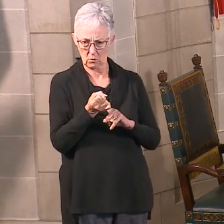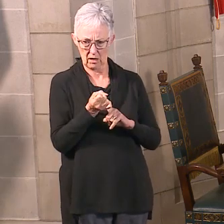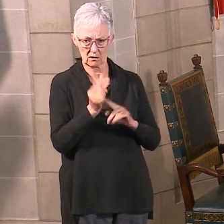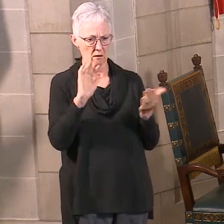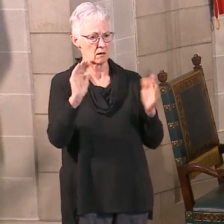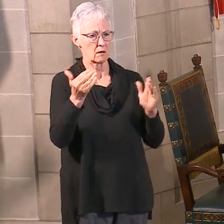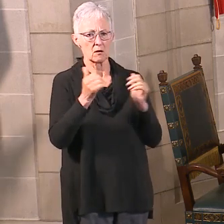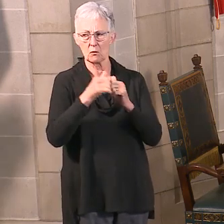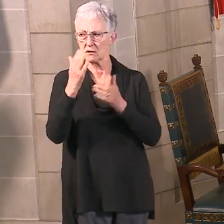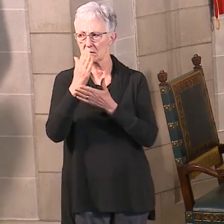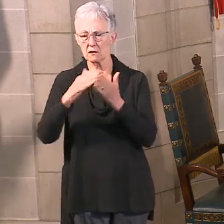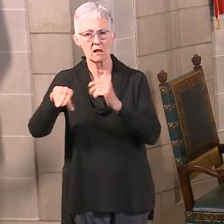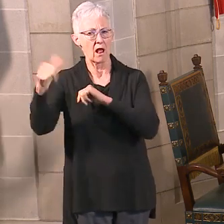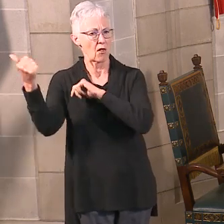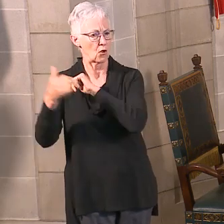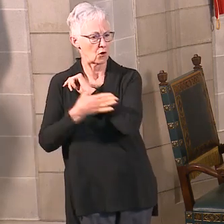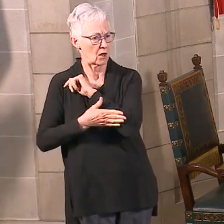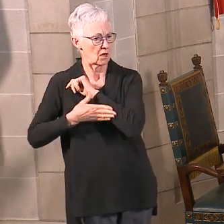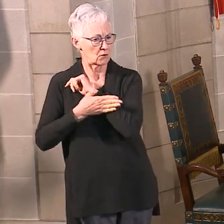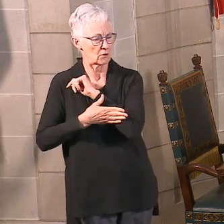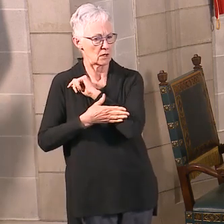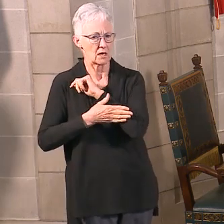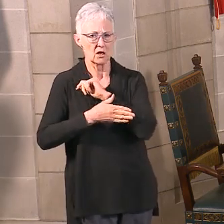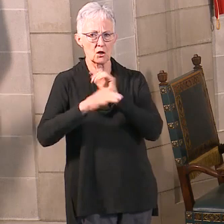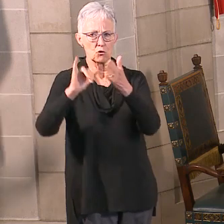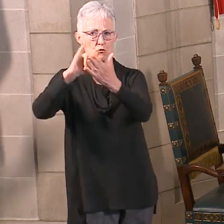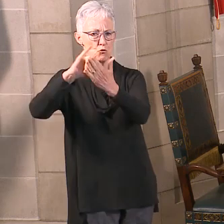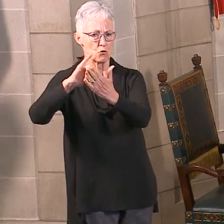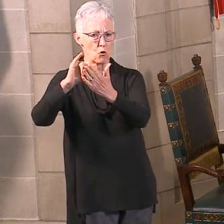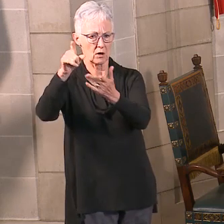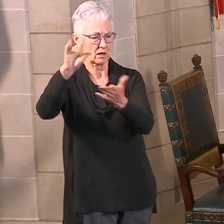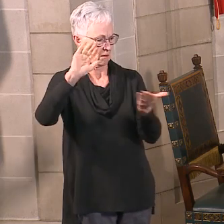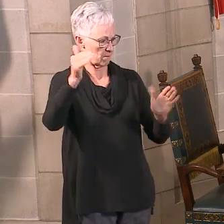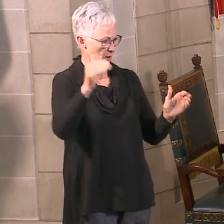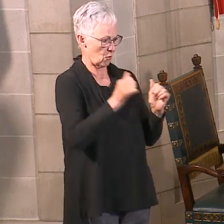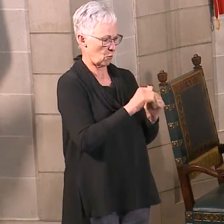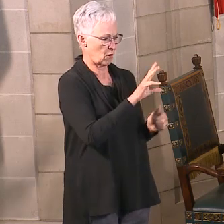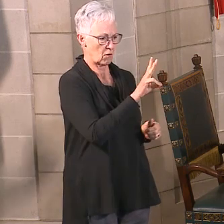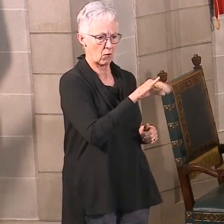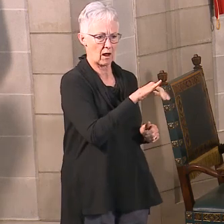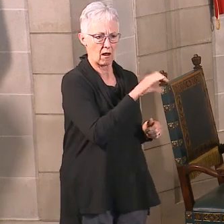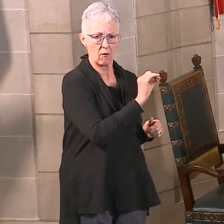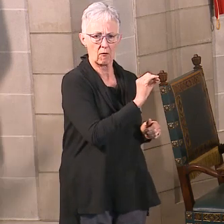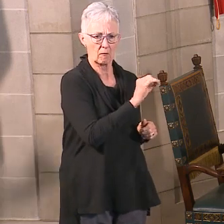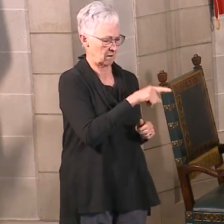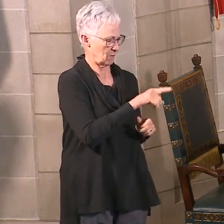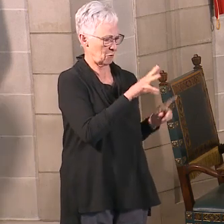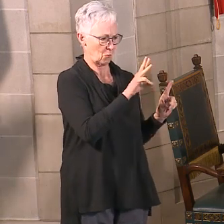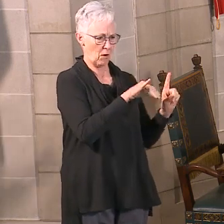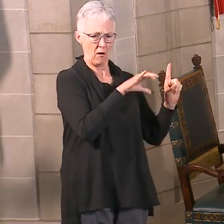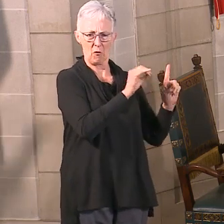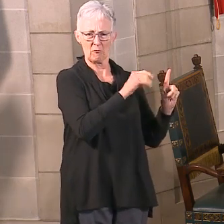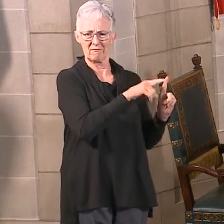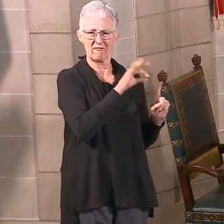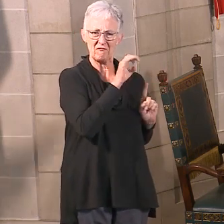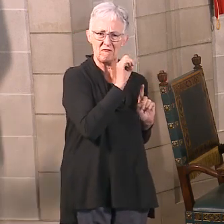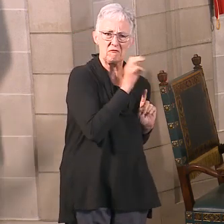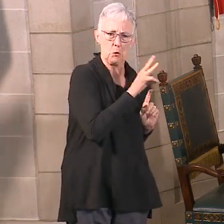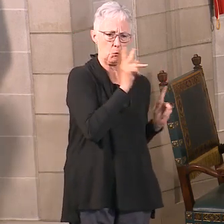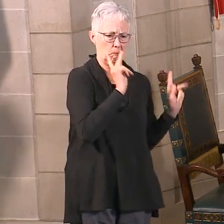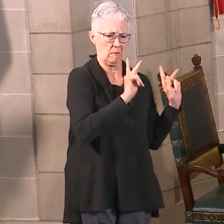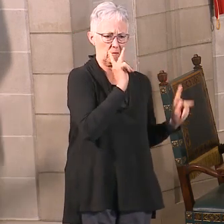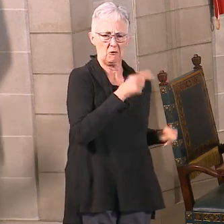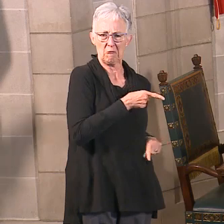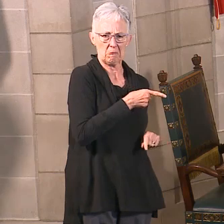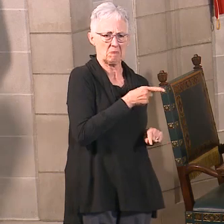them, just by themselves, or Wyoming that has very few, you've got a huge variety in the way that states have been impacted